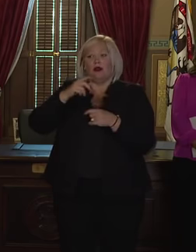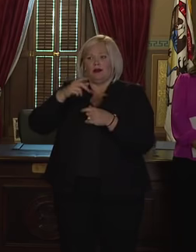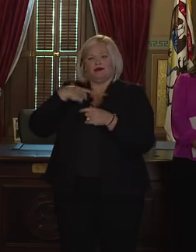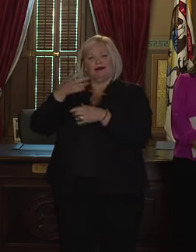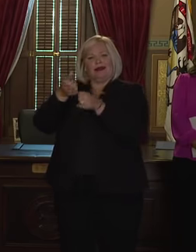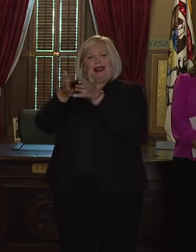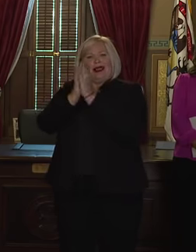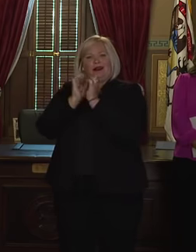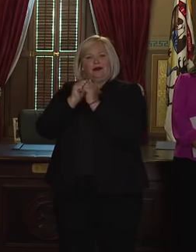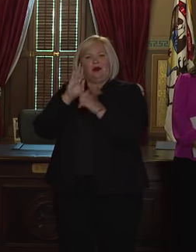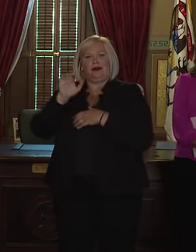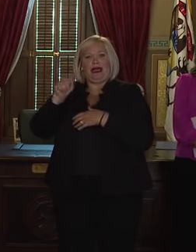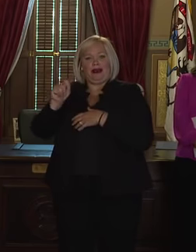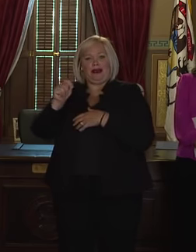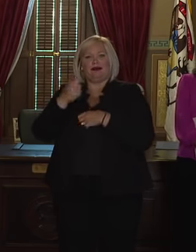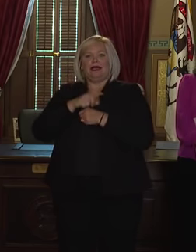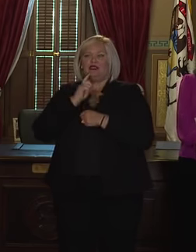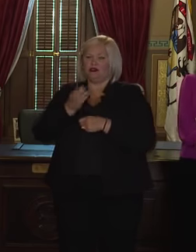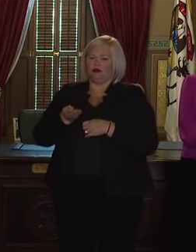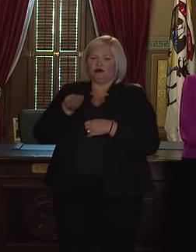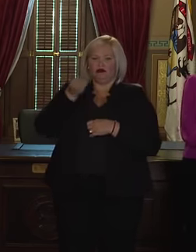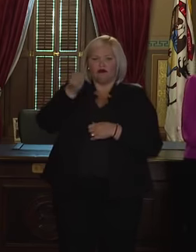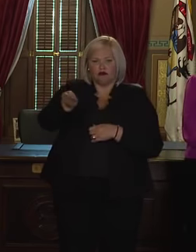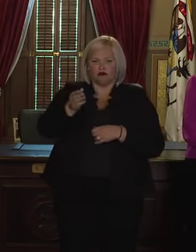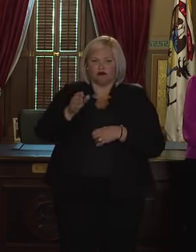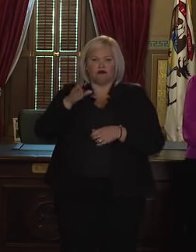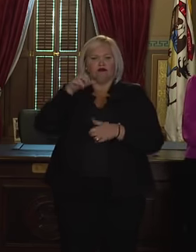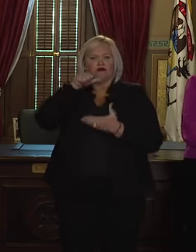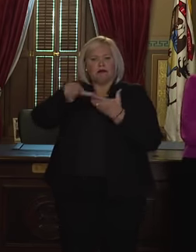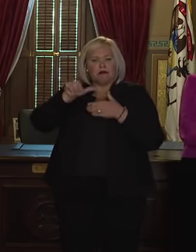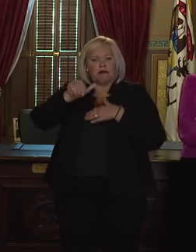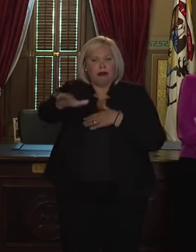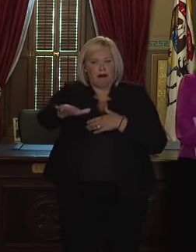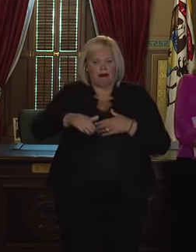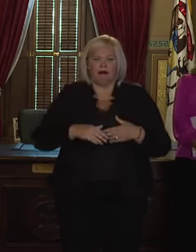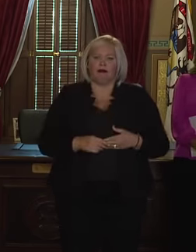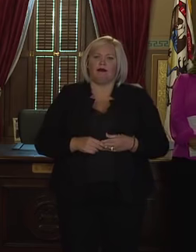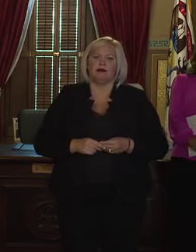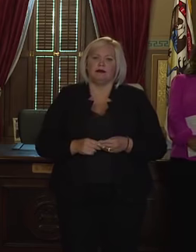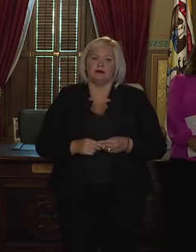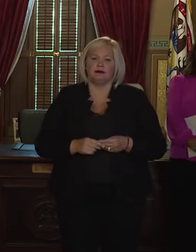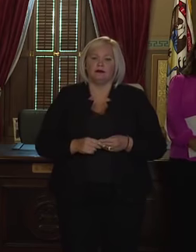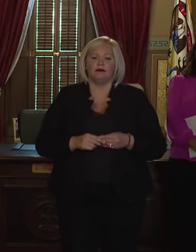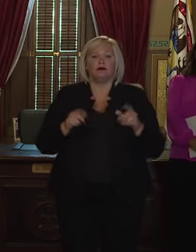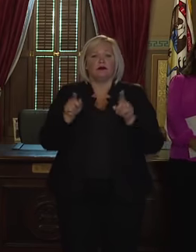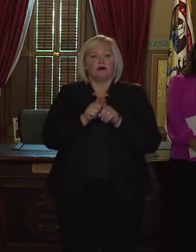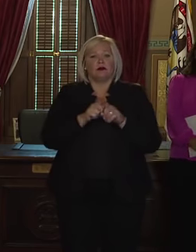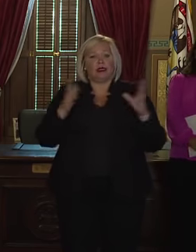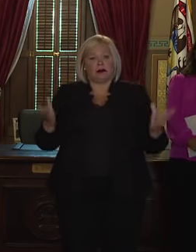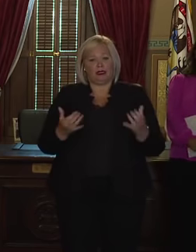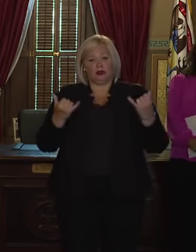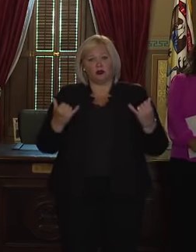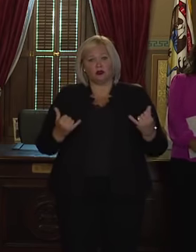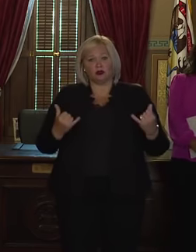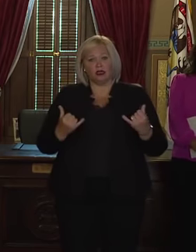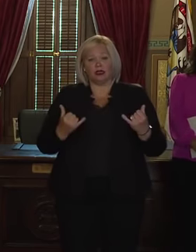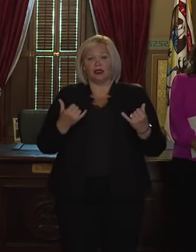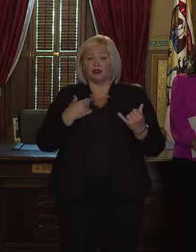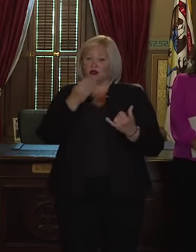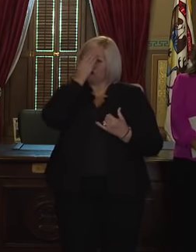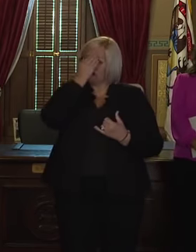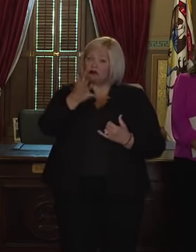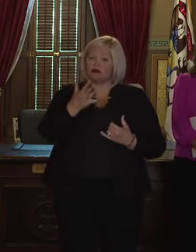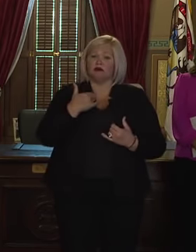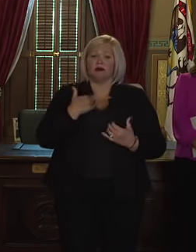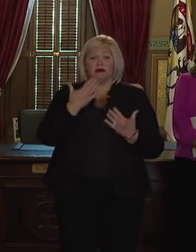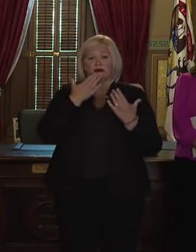and are returning it through your local Dropbox, at your clerk's office, or through the mail. I'm also here today to express my